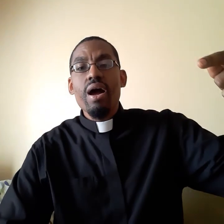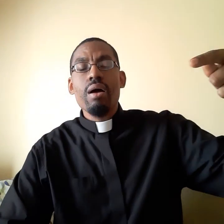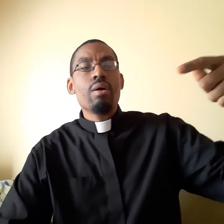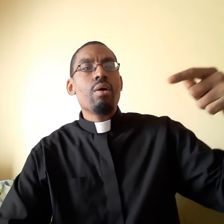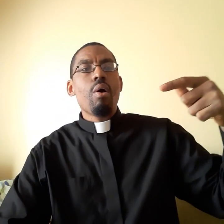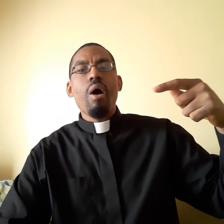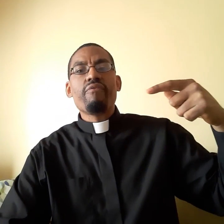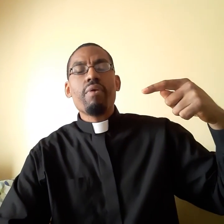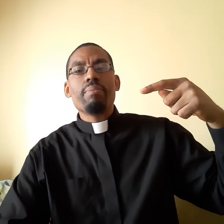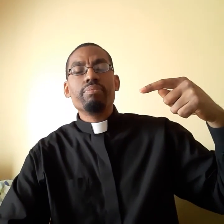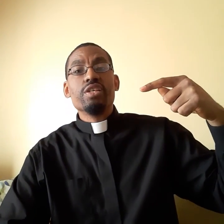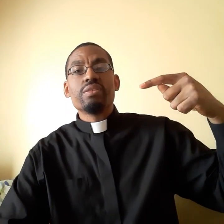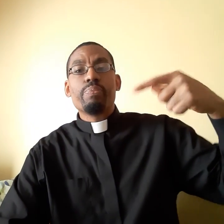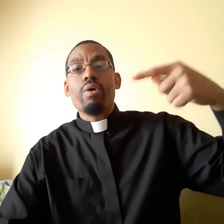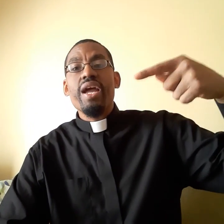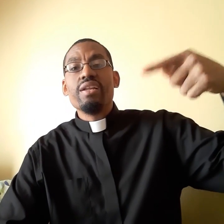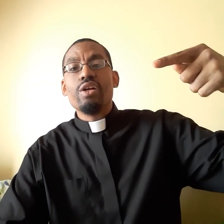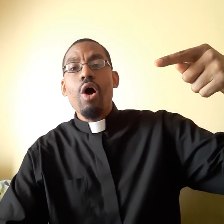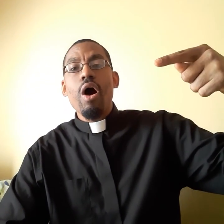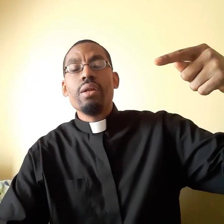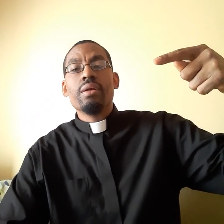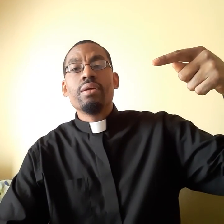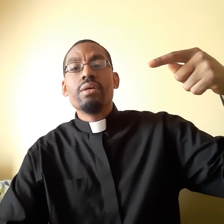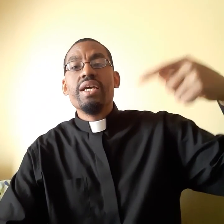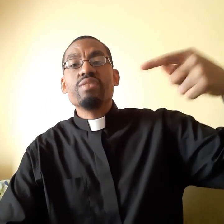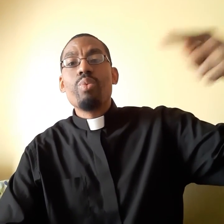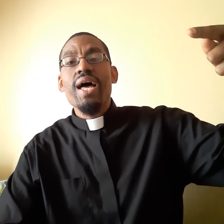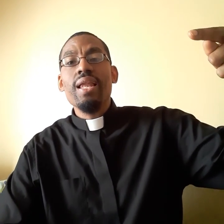or from just praying to God his will